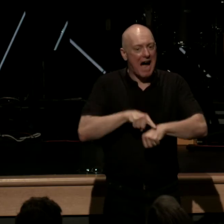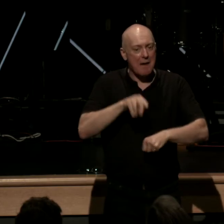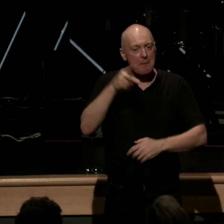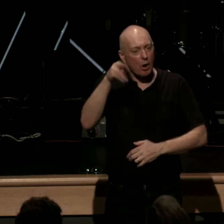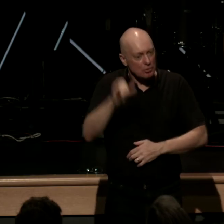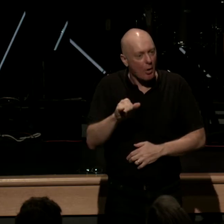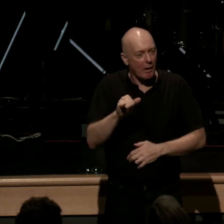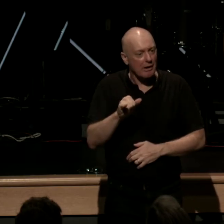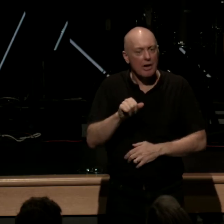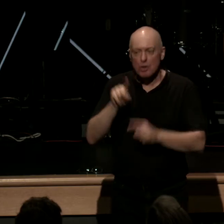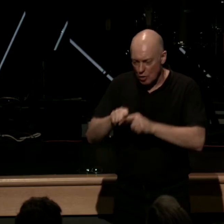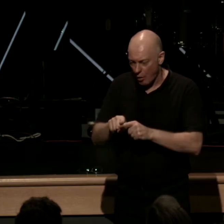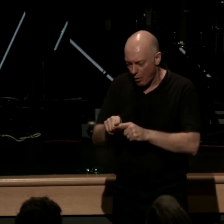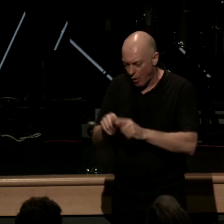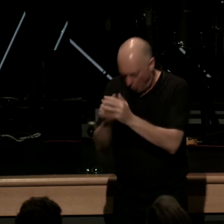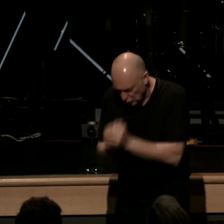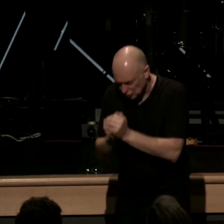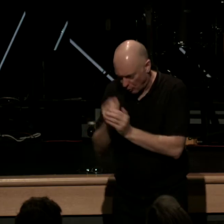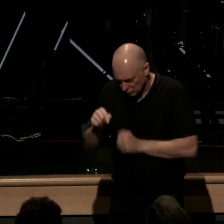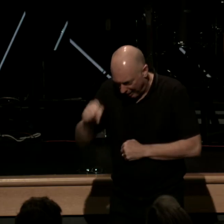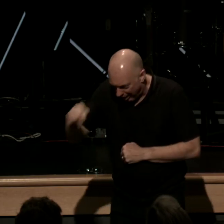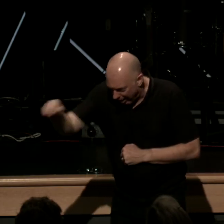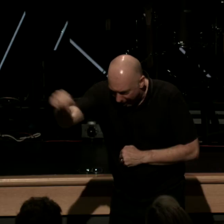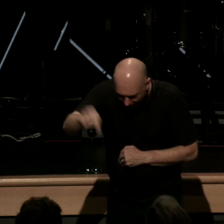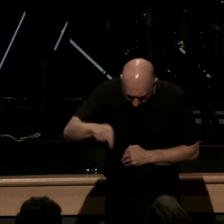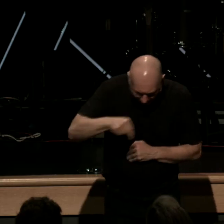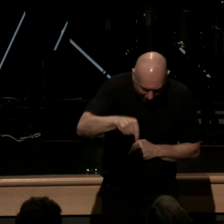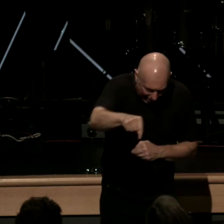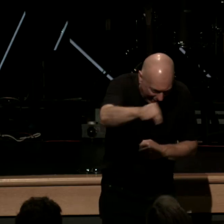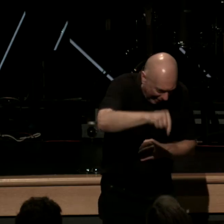in Wittenberg on top of all this throughout Europe and this is what makes me